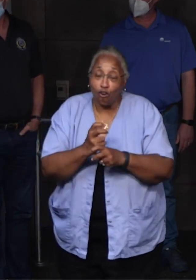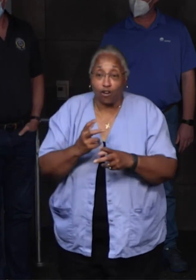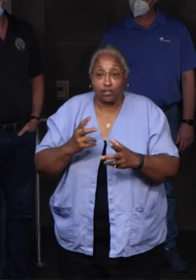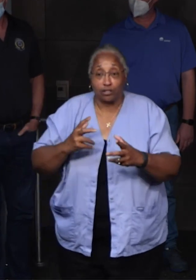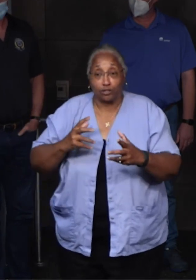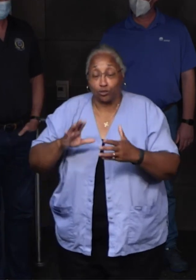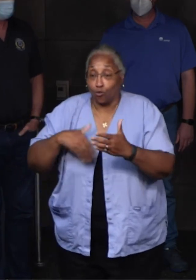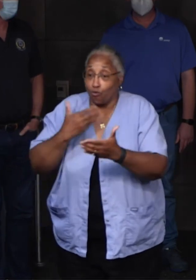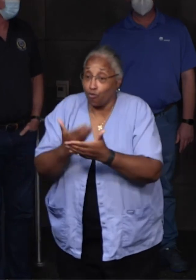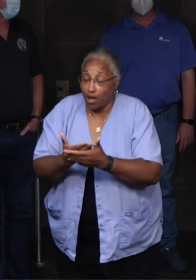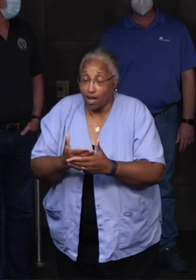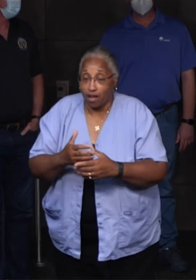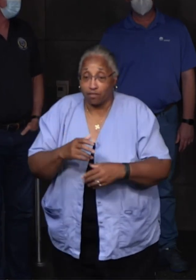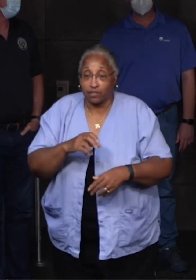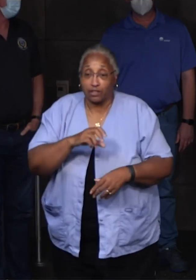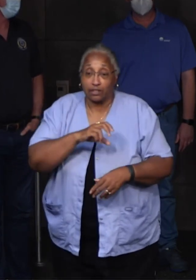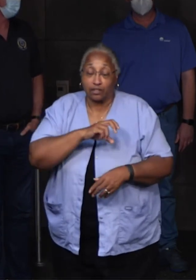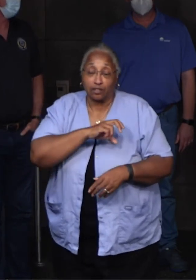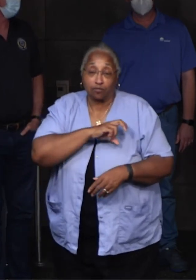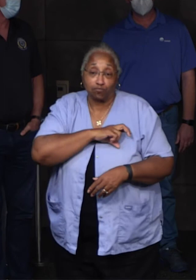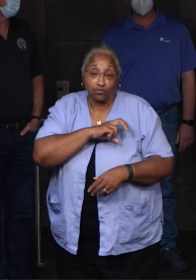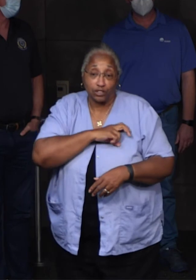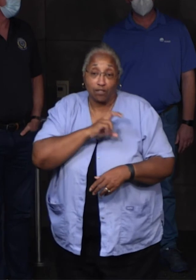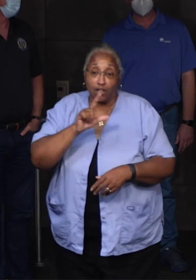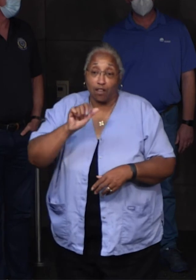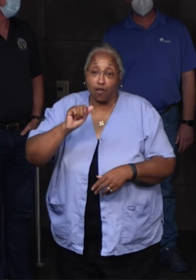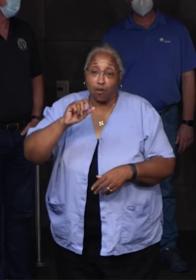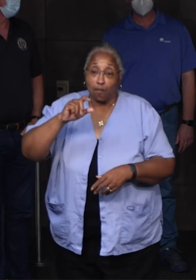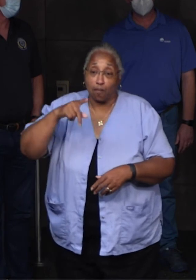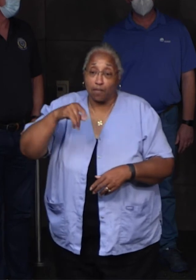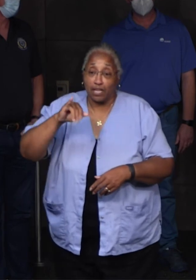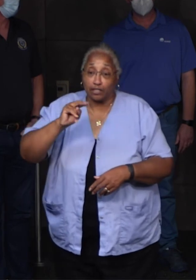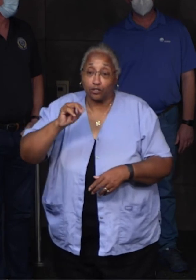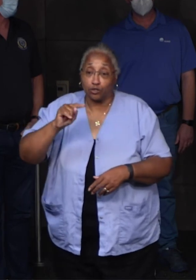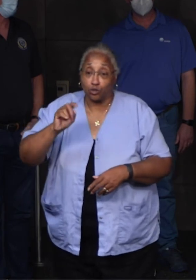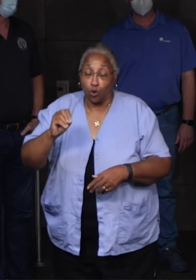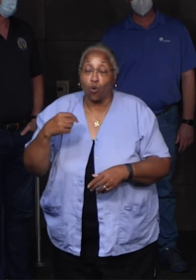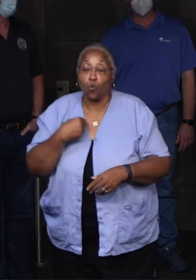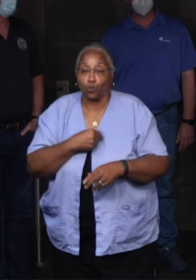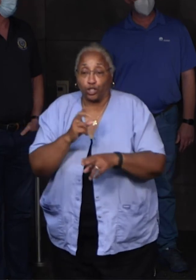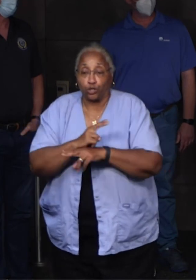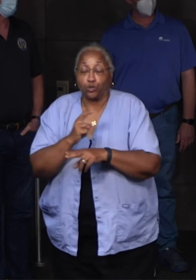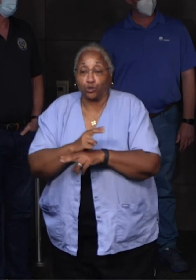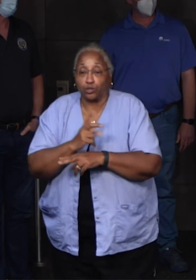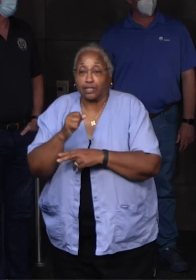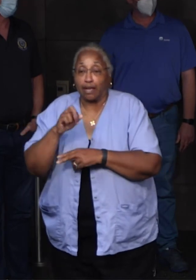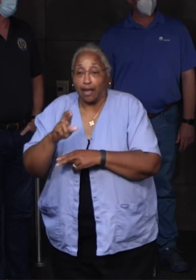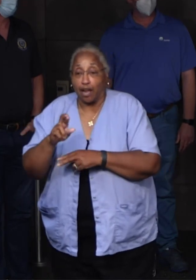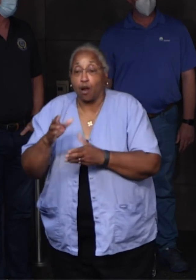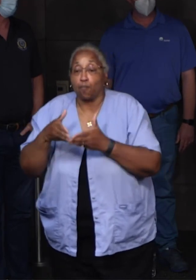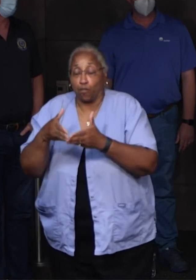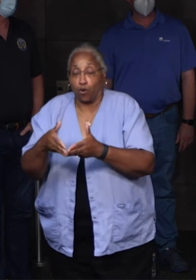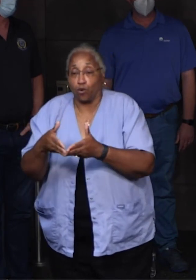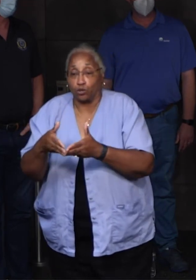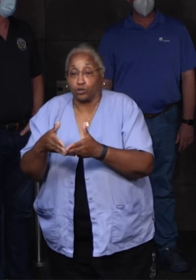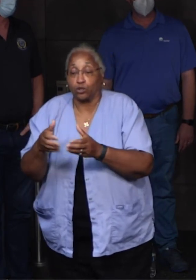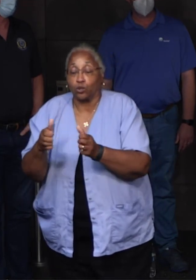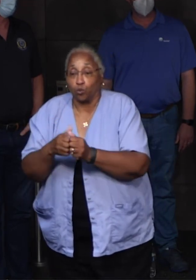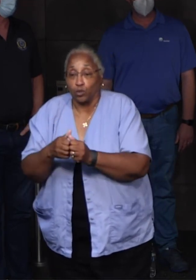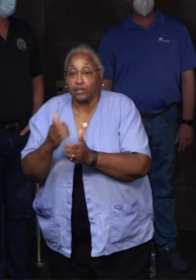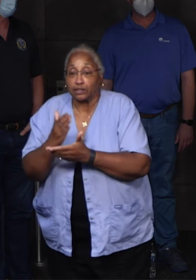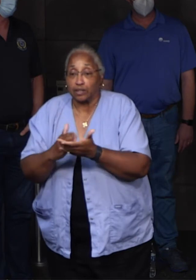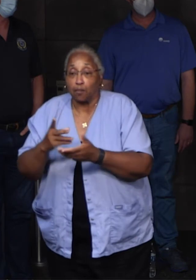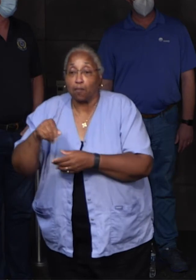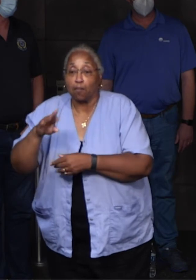as Sheriff Lupinto had mentioned earlier. We were able to use the Sheriff's airboats and load those airboats with portable pumps and some